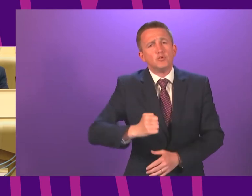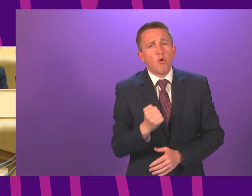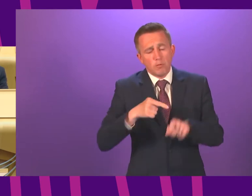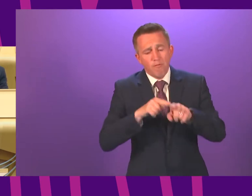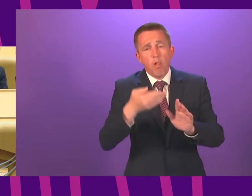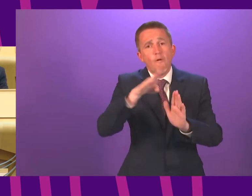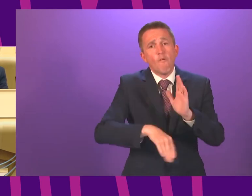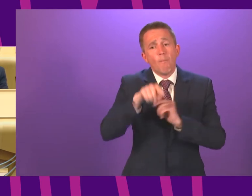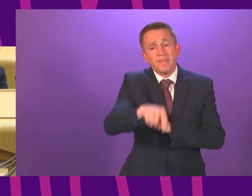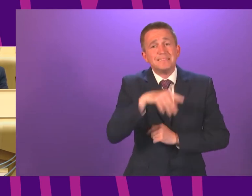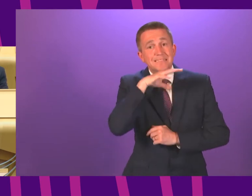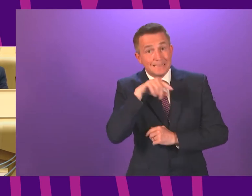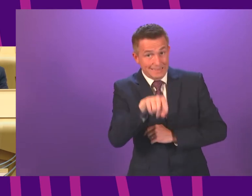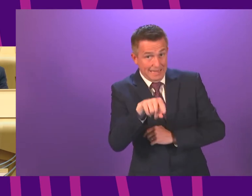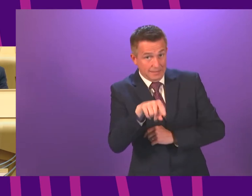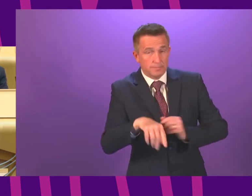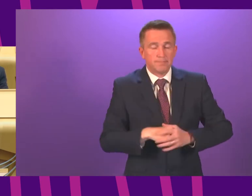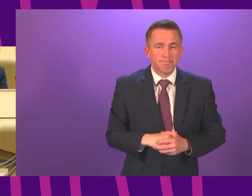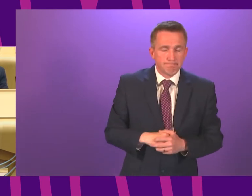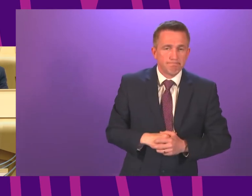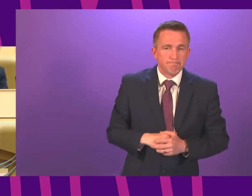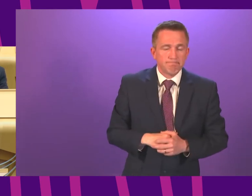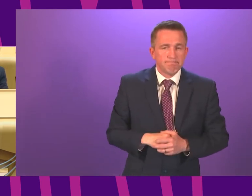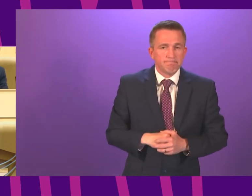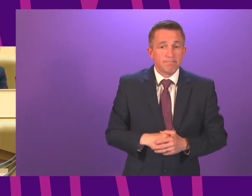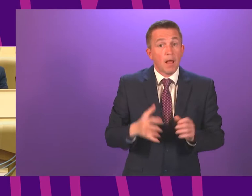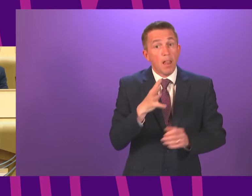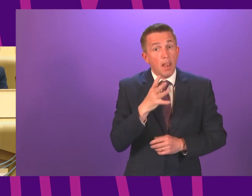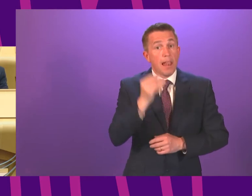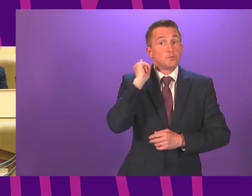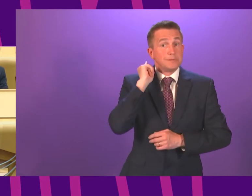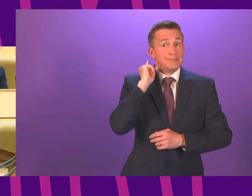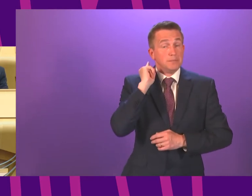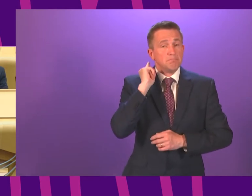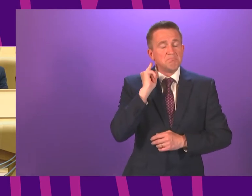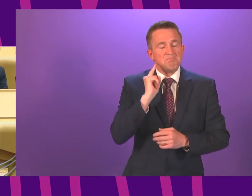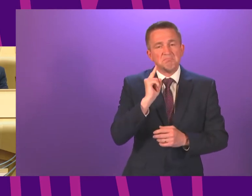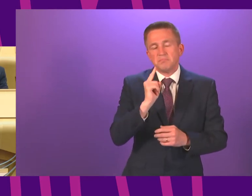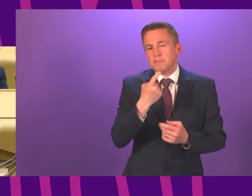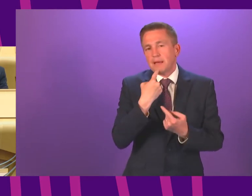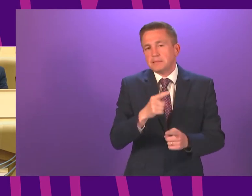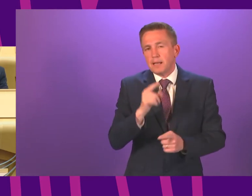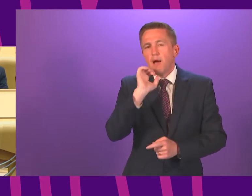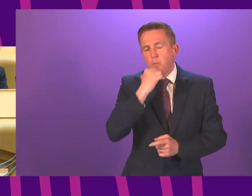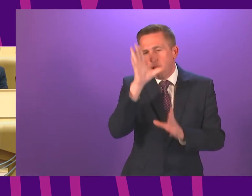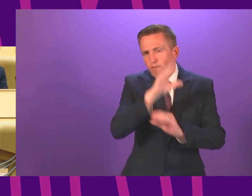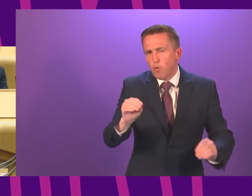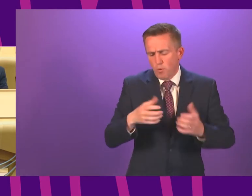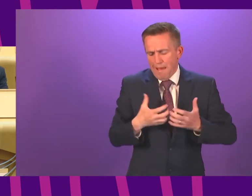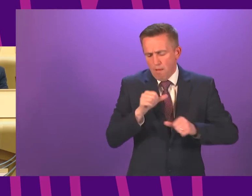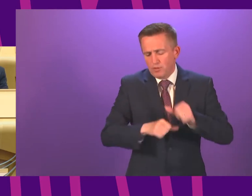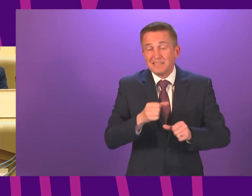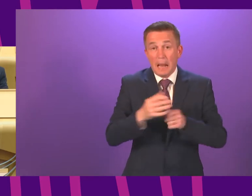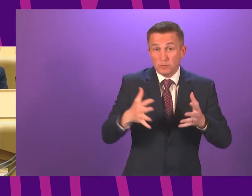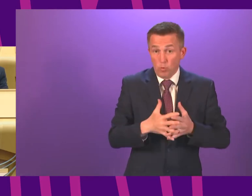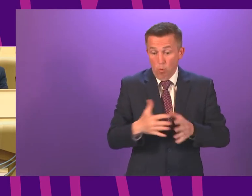Saturday. In addition, I indicated at the end of last week that I would give an update on the situation in Glasgow by no